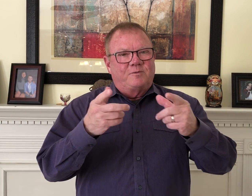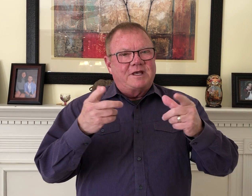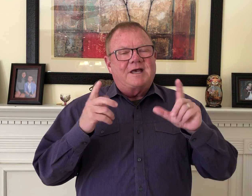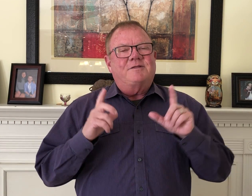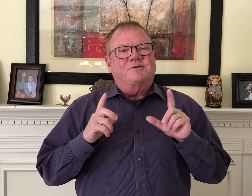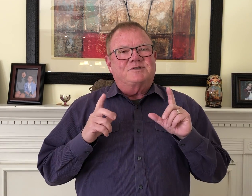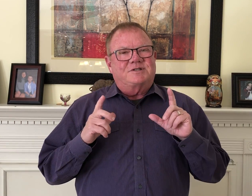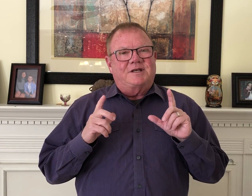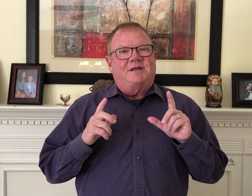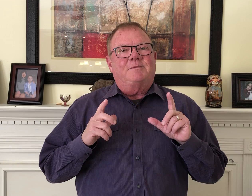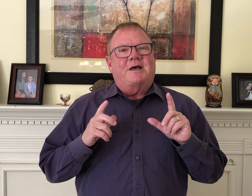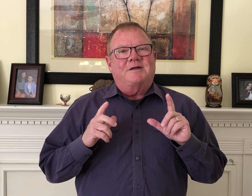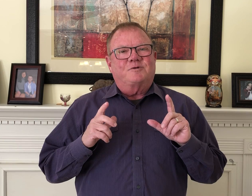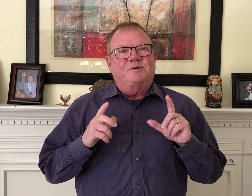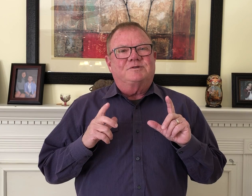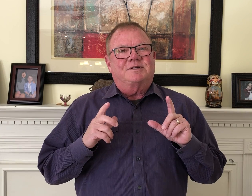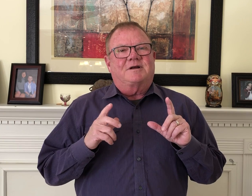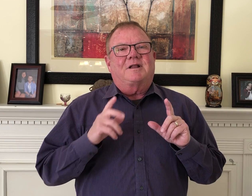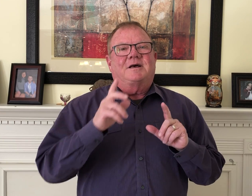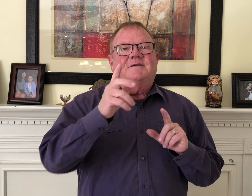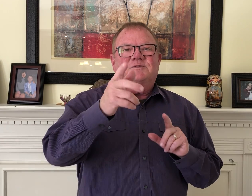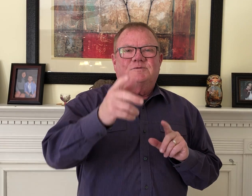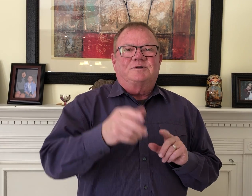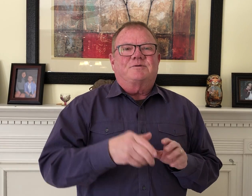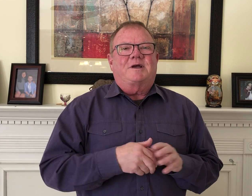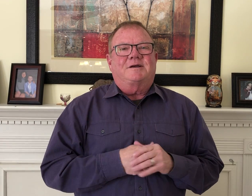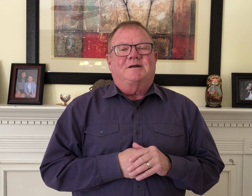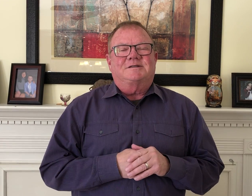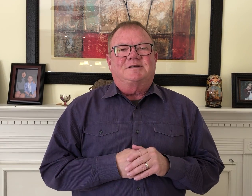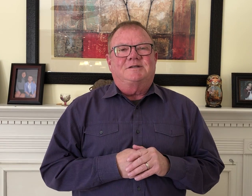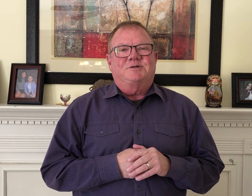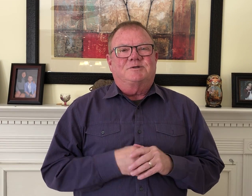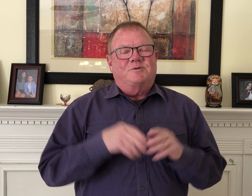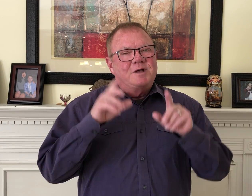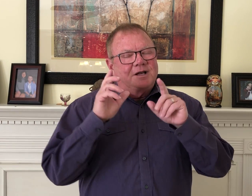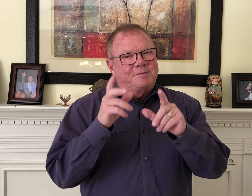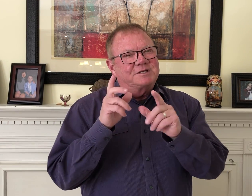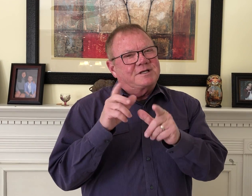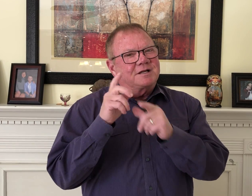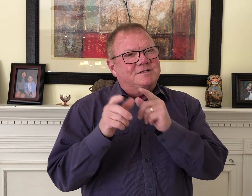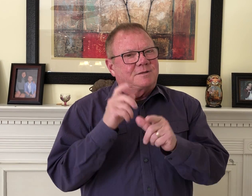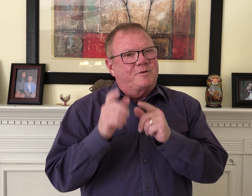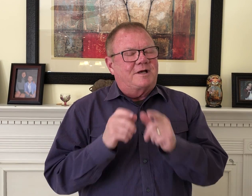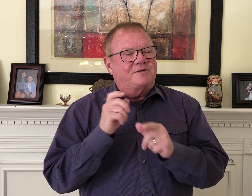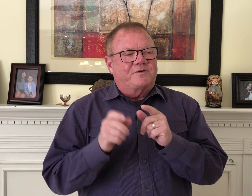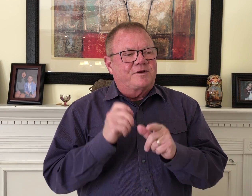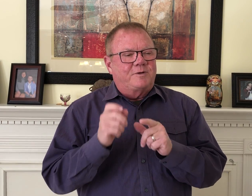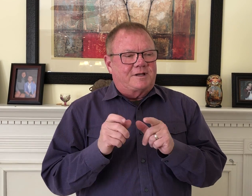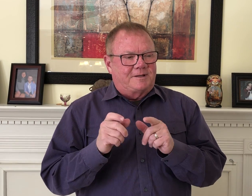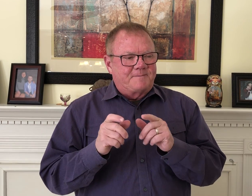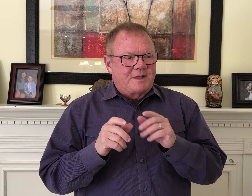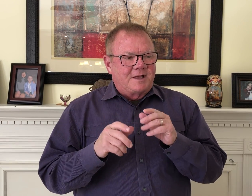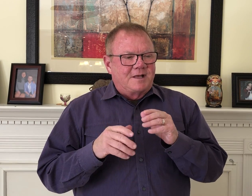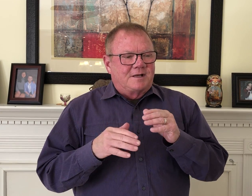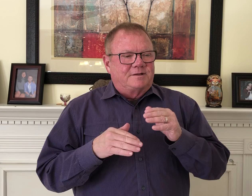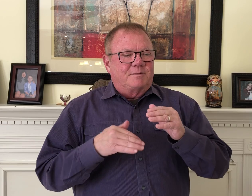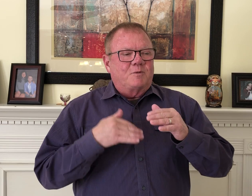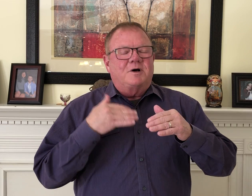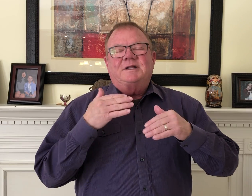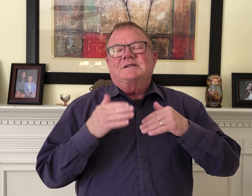we had those same attributes in our lives, we'll attract God's attention. So let me just kind of summarize very quickly. Number one, it